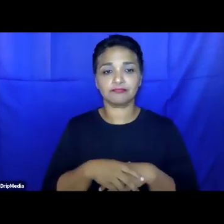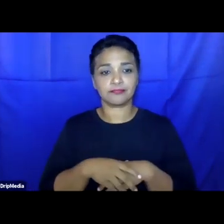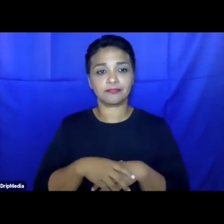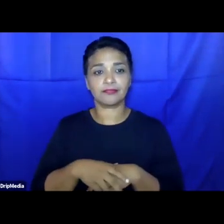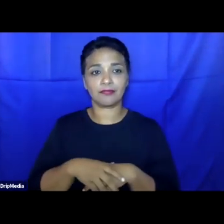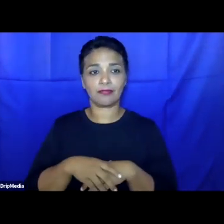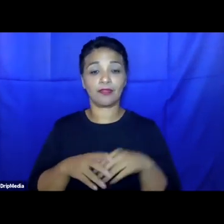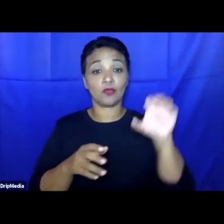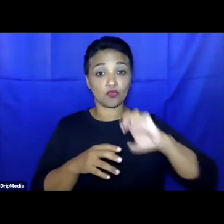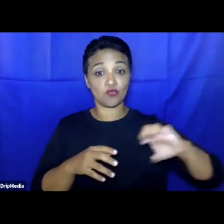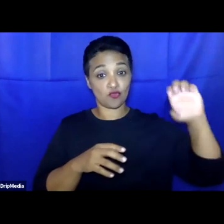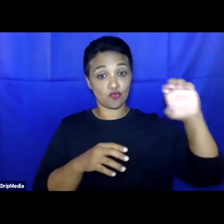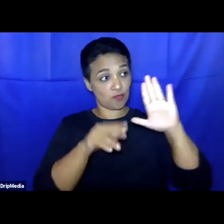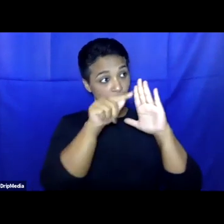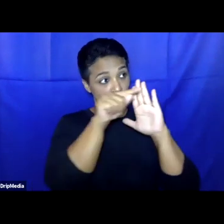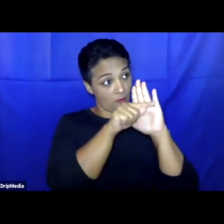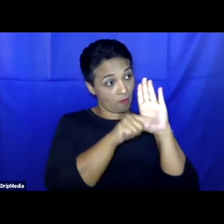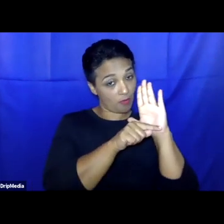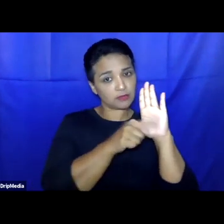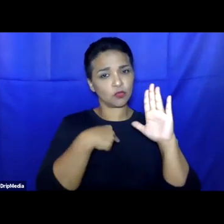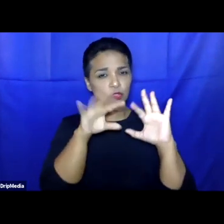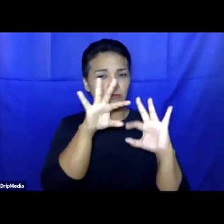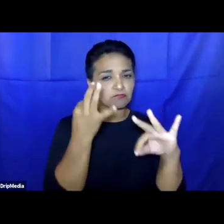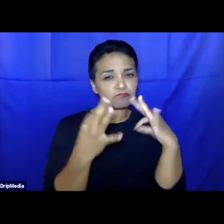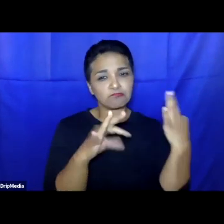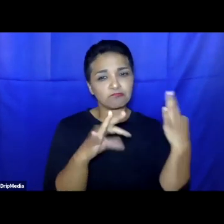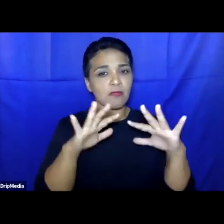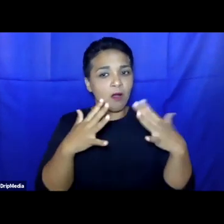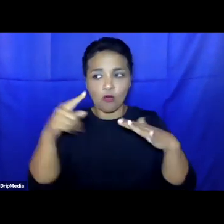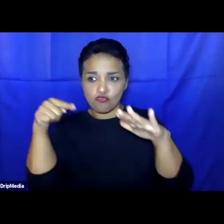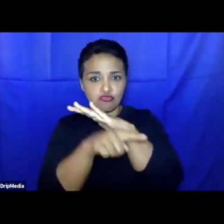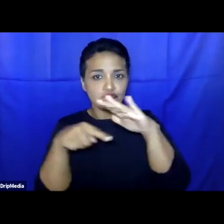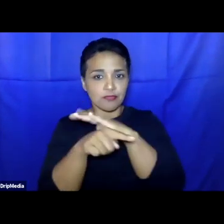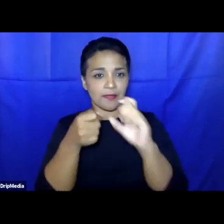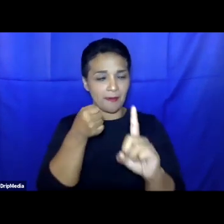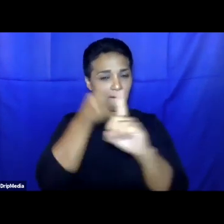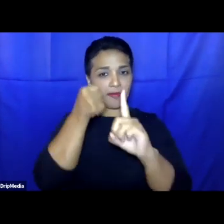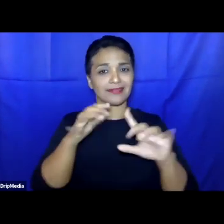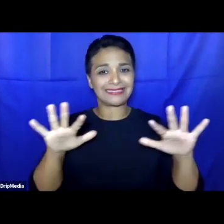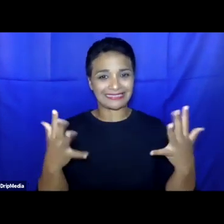in light of the UN global compact on refugees, the impacts of containment on trust and refugee protection.